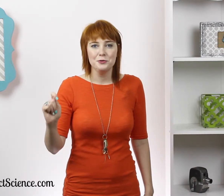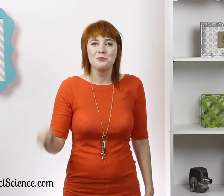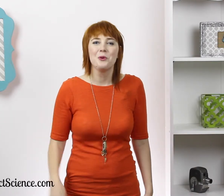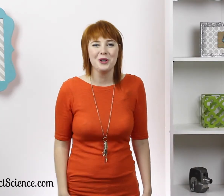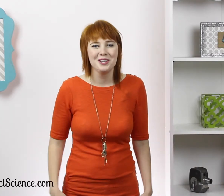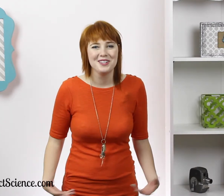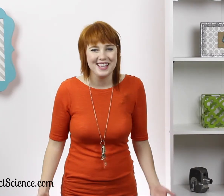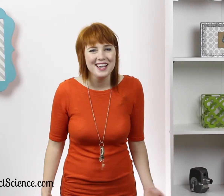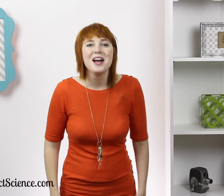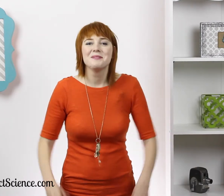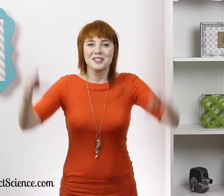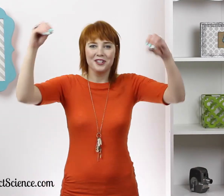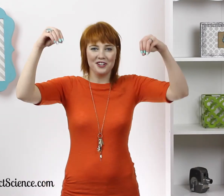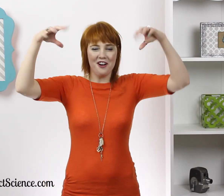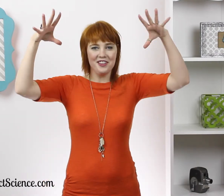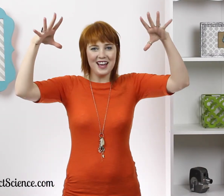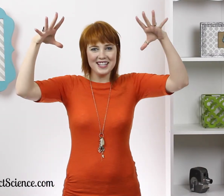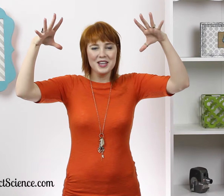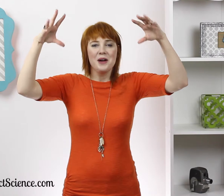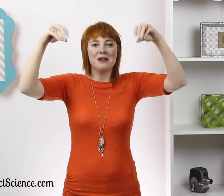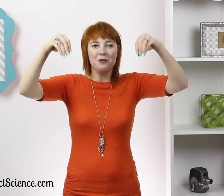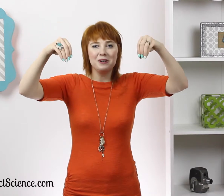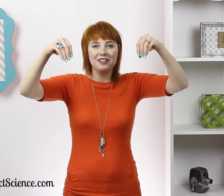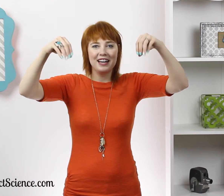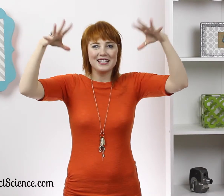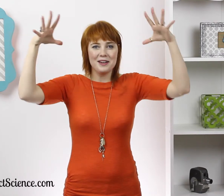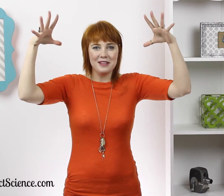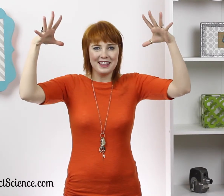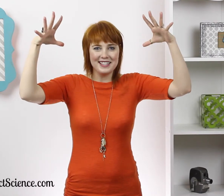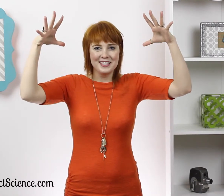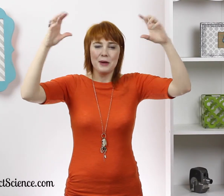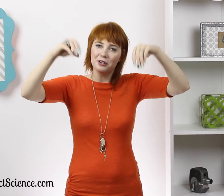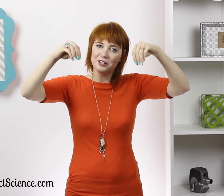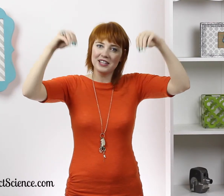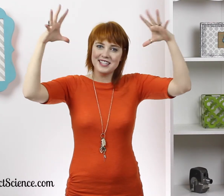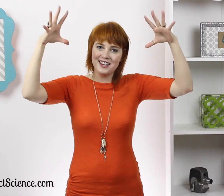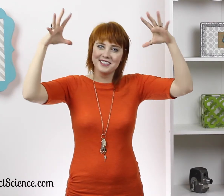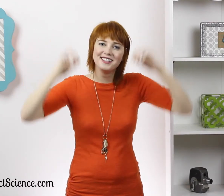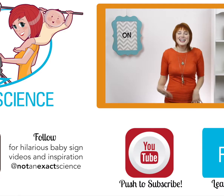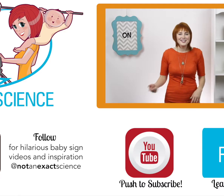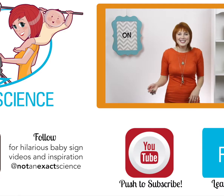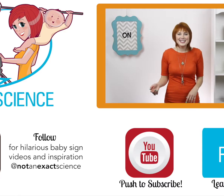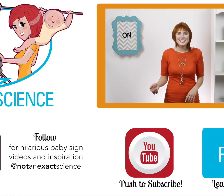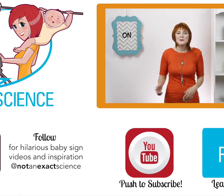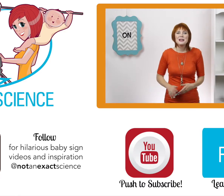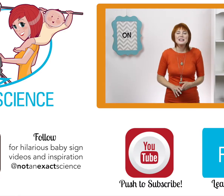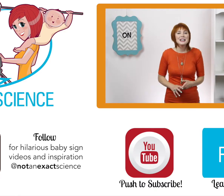you. Or you can say, I'm going to turn on the lights by opening your hands up like this. I'm going to turn the lights on. As you're consistent, your baby can